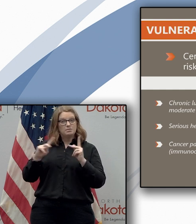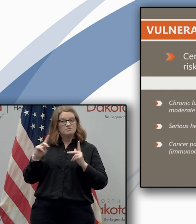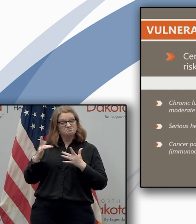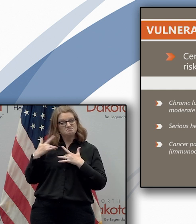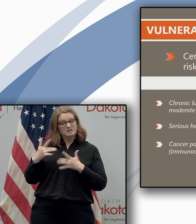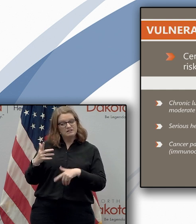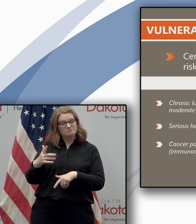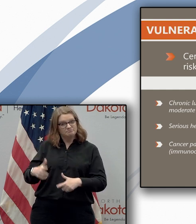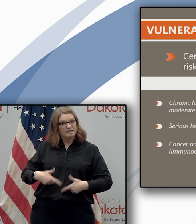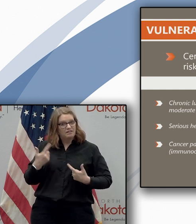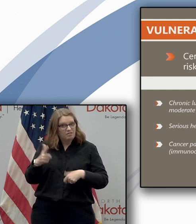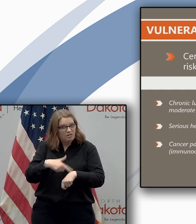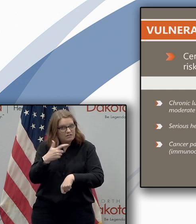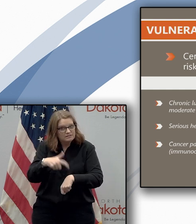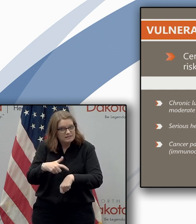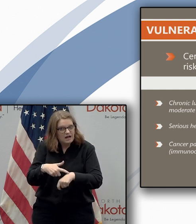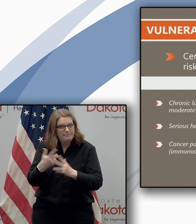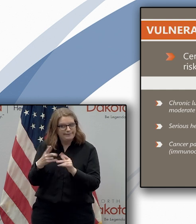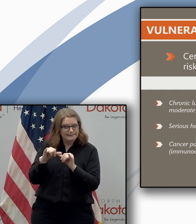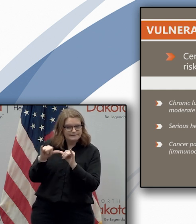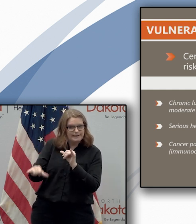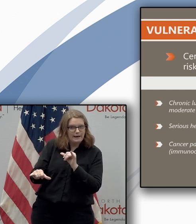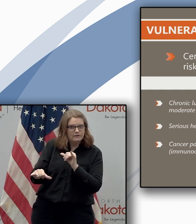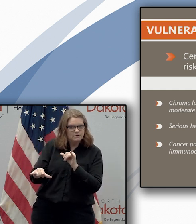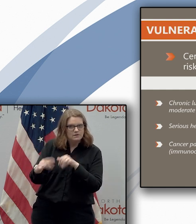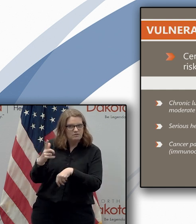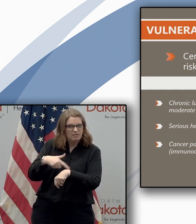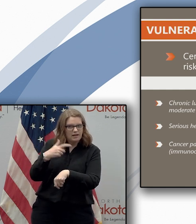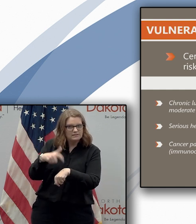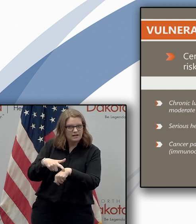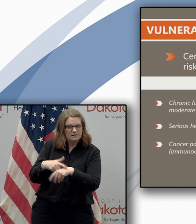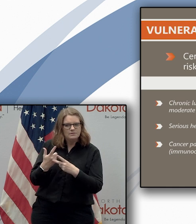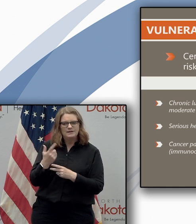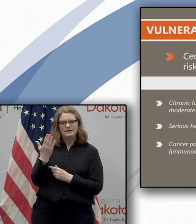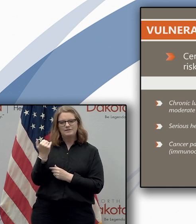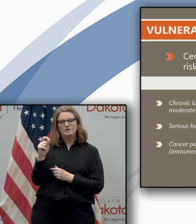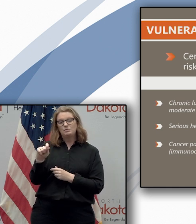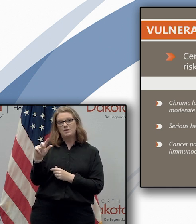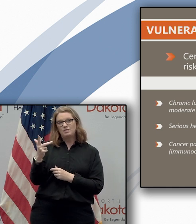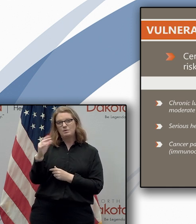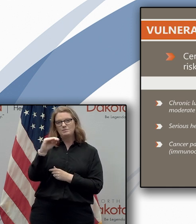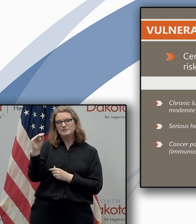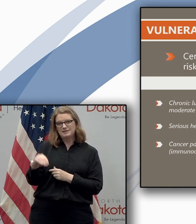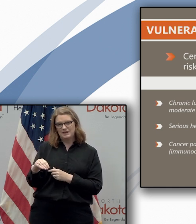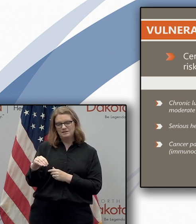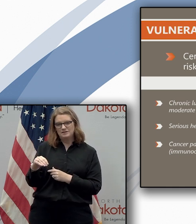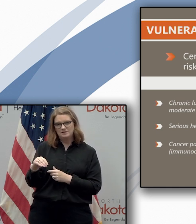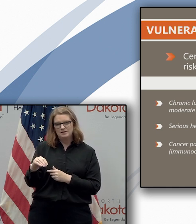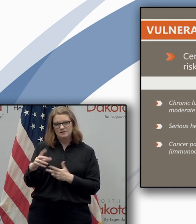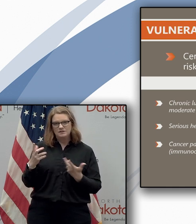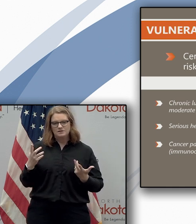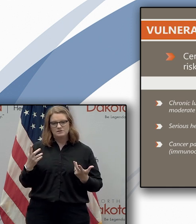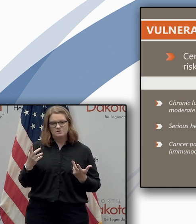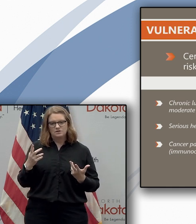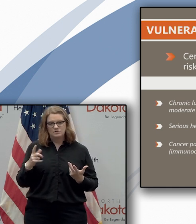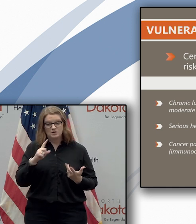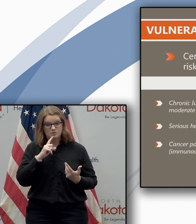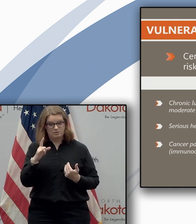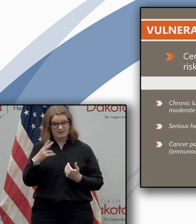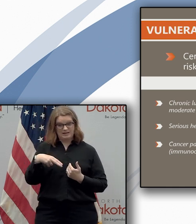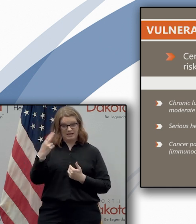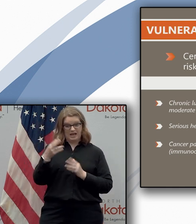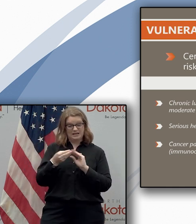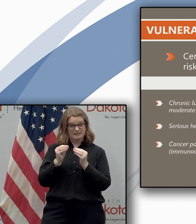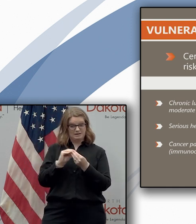and and then remain here remain living here but it's 15.3 percent so some of those top numbers of